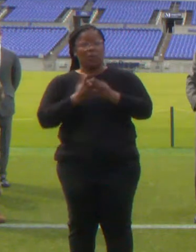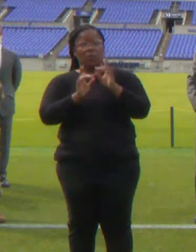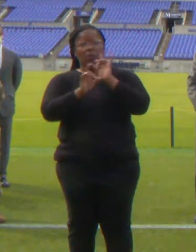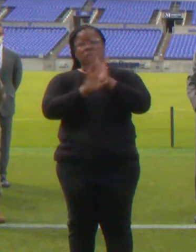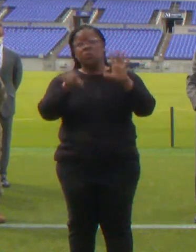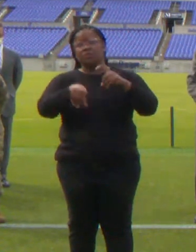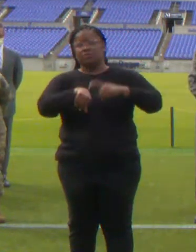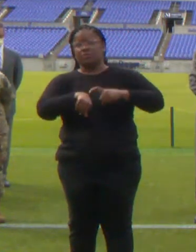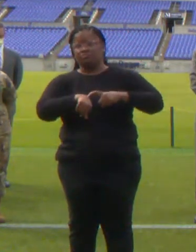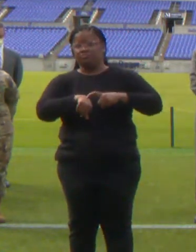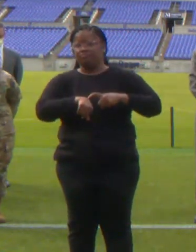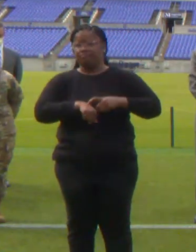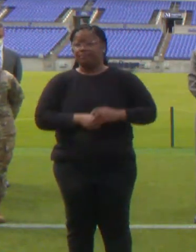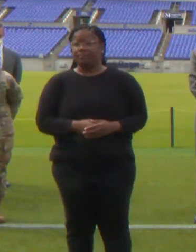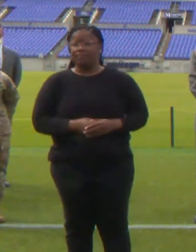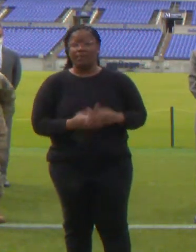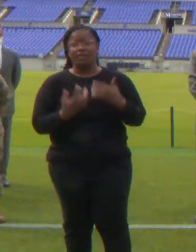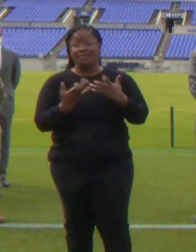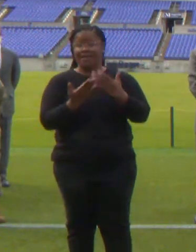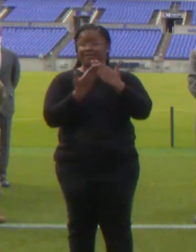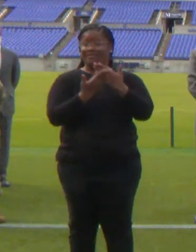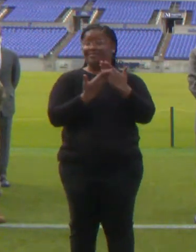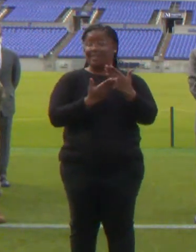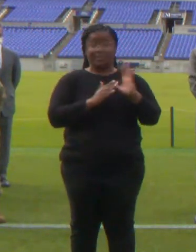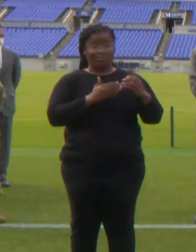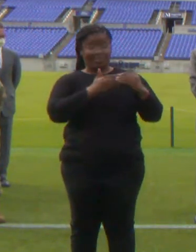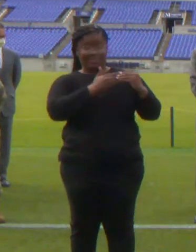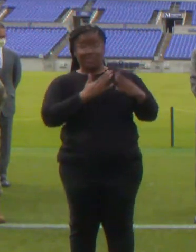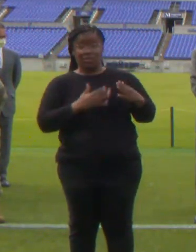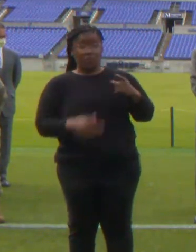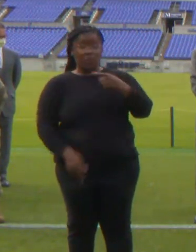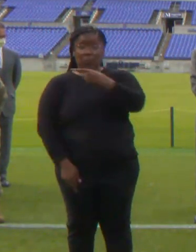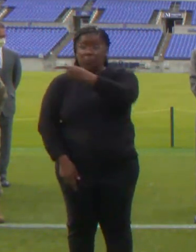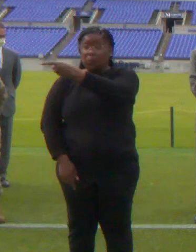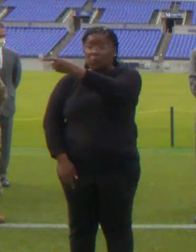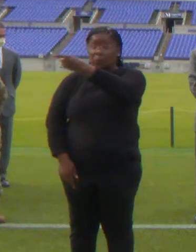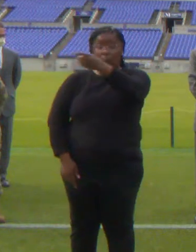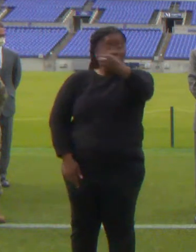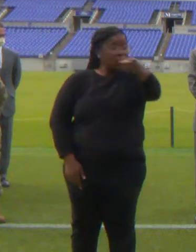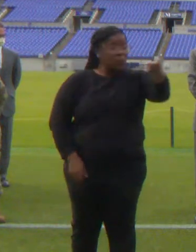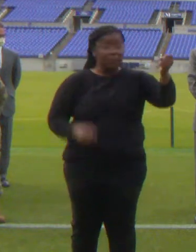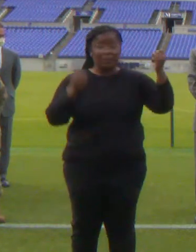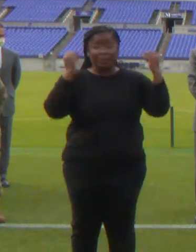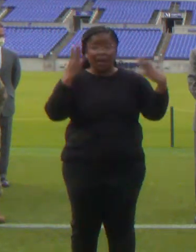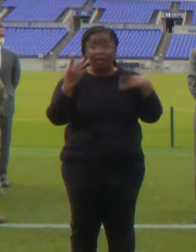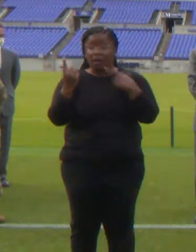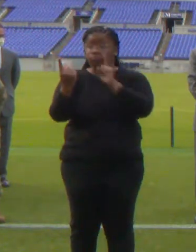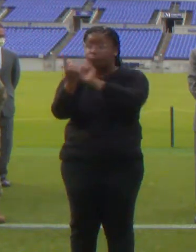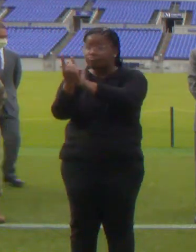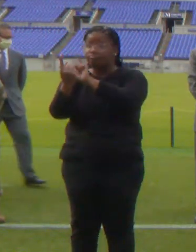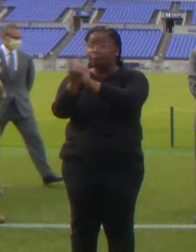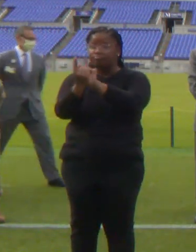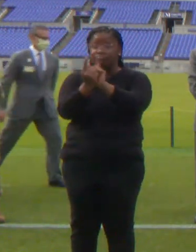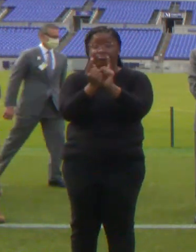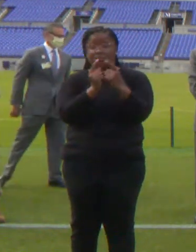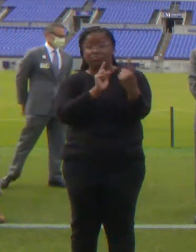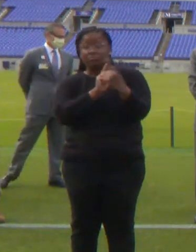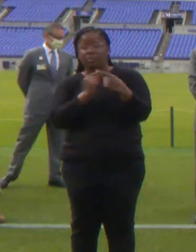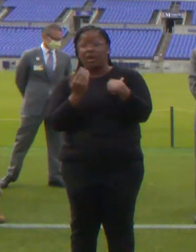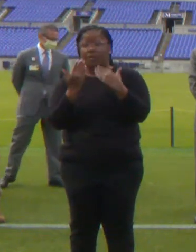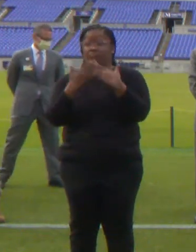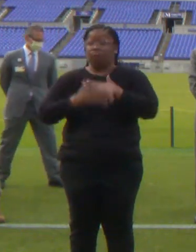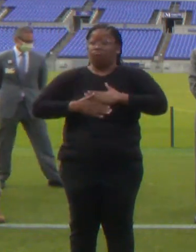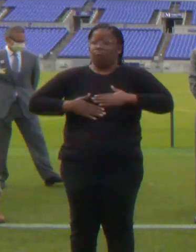you, many of us who I've spoken to, and we greatly appreciate all you're doing. Every day,